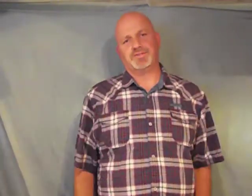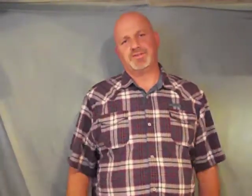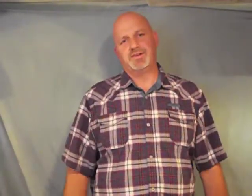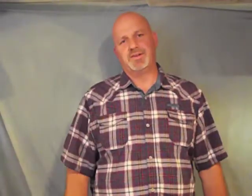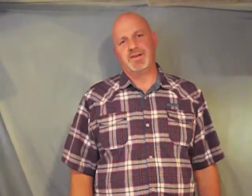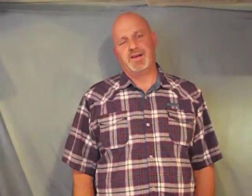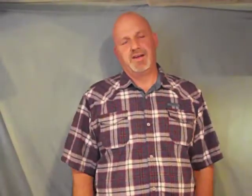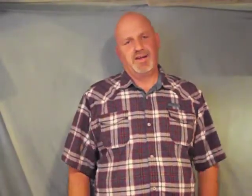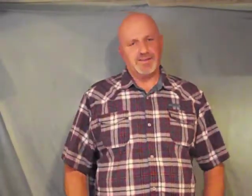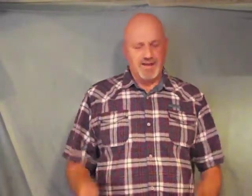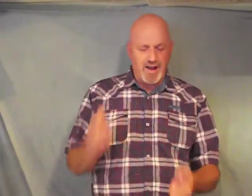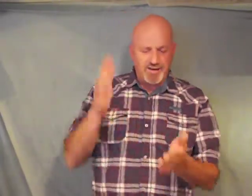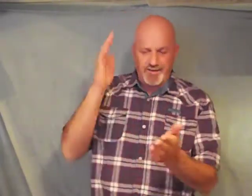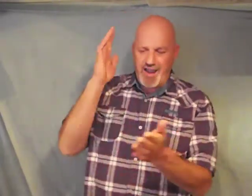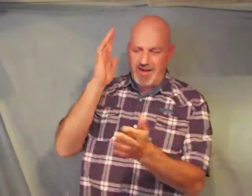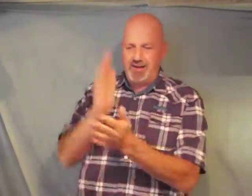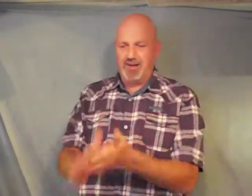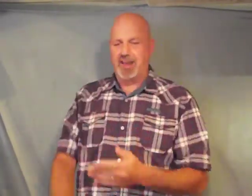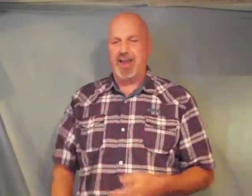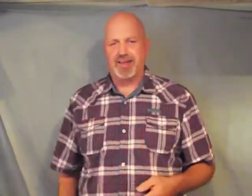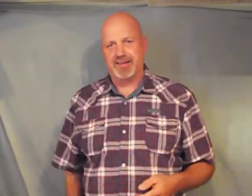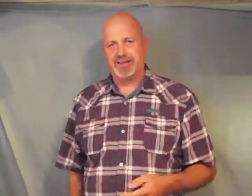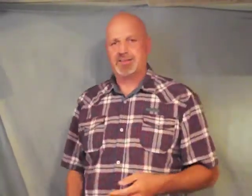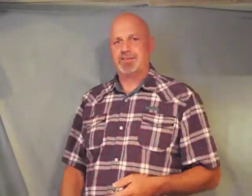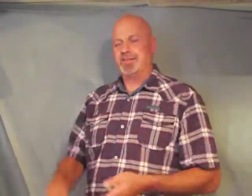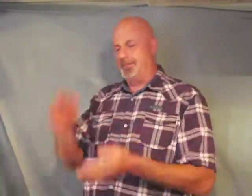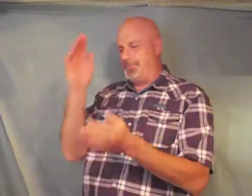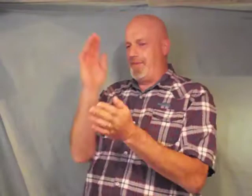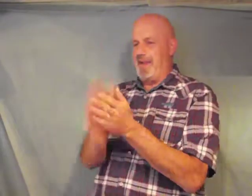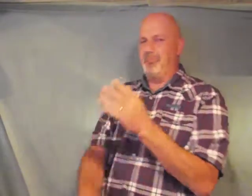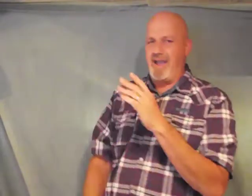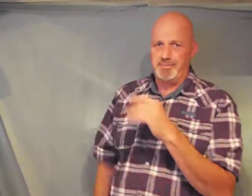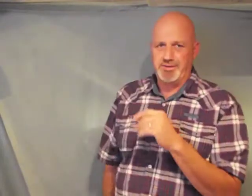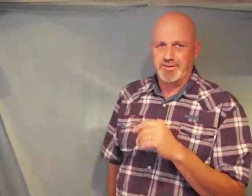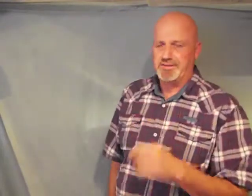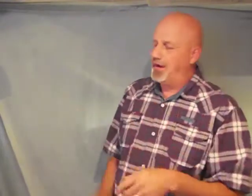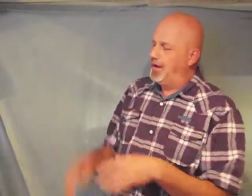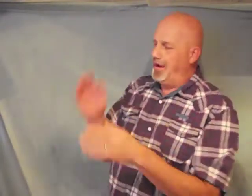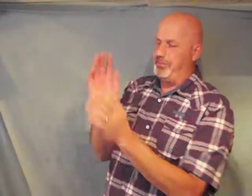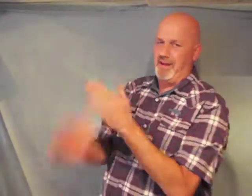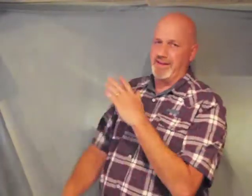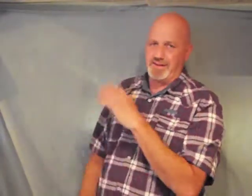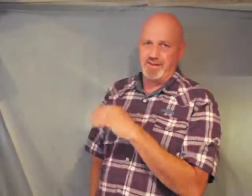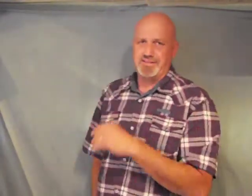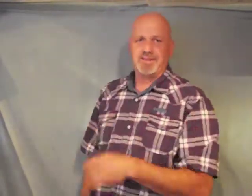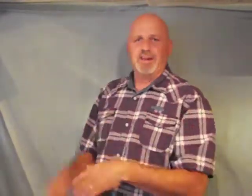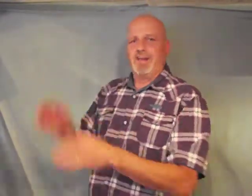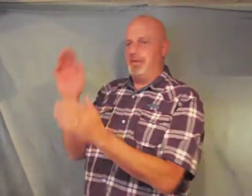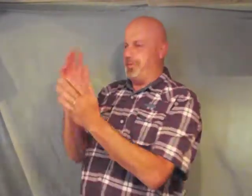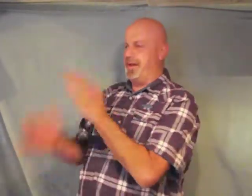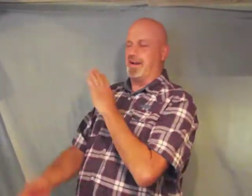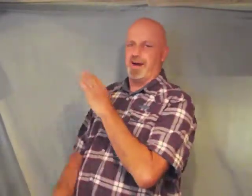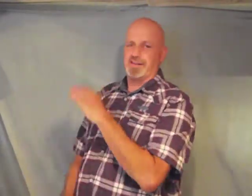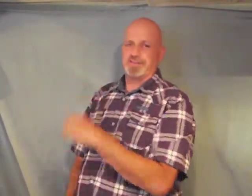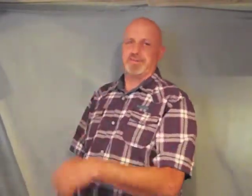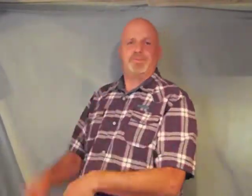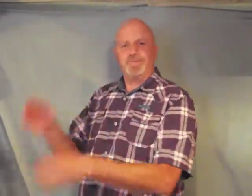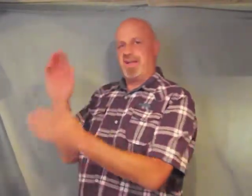is not divided into Catholics and Baptists and Methodists and Pentecostal and